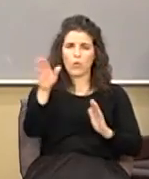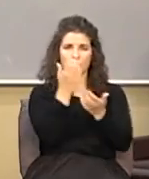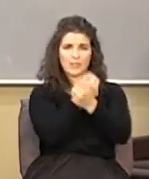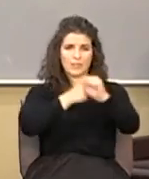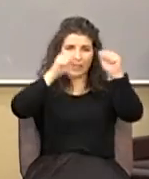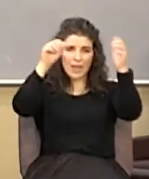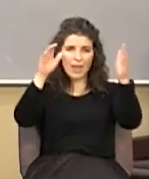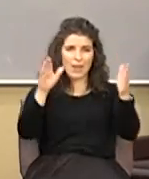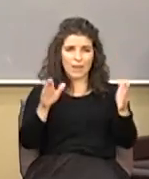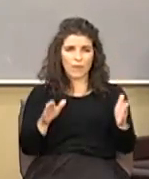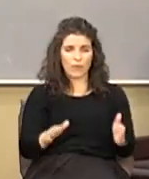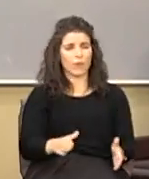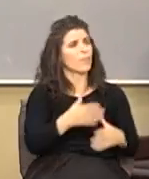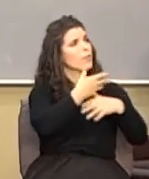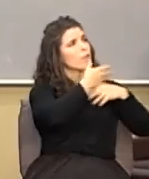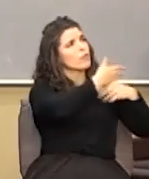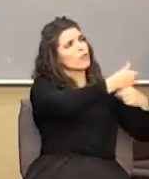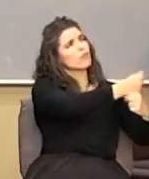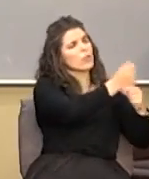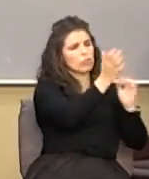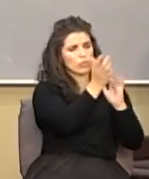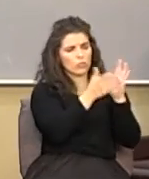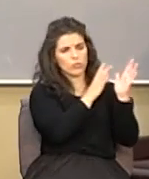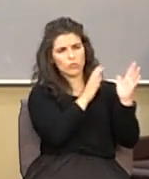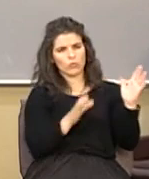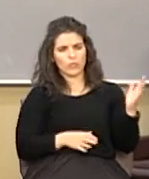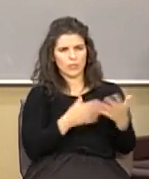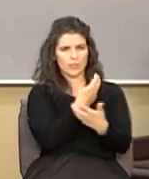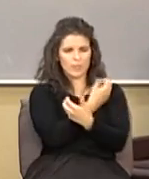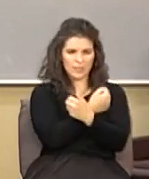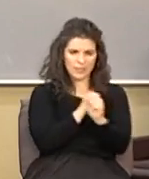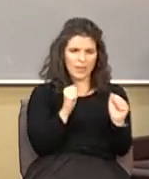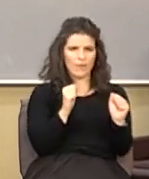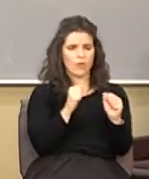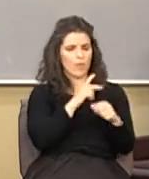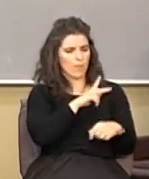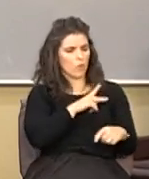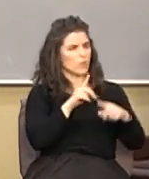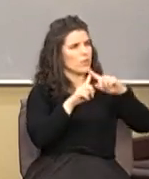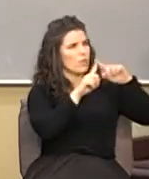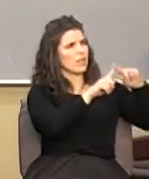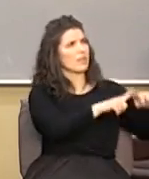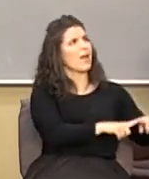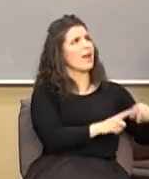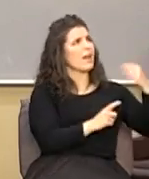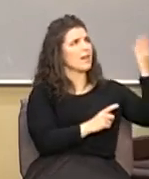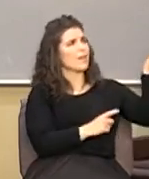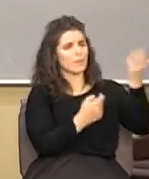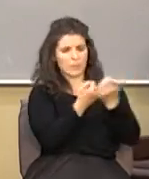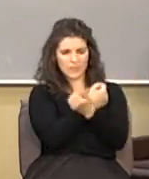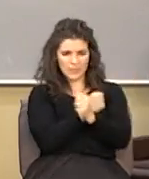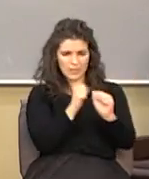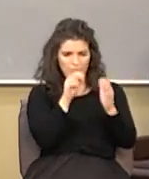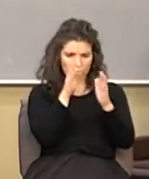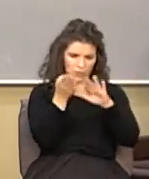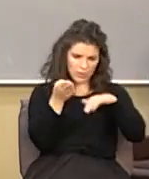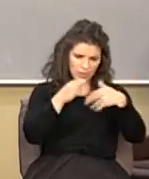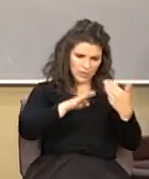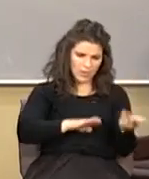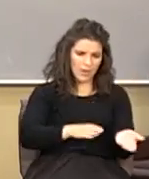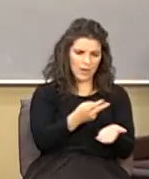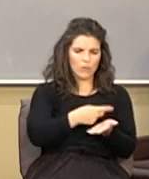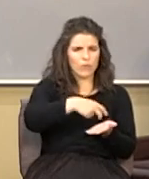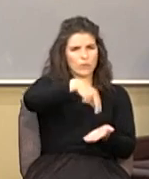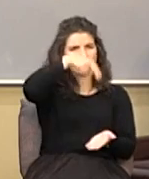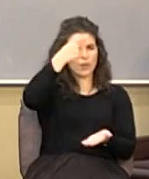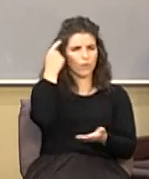and you trust Jesus Christ to be your savior you personally rely upon him to be the savior that he died and rose again for you to be